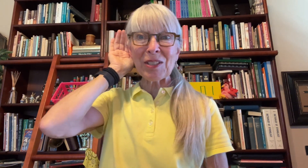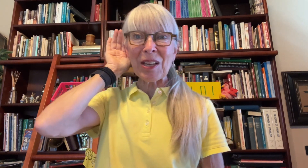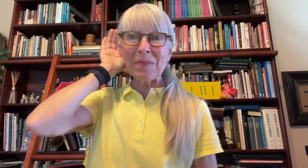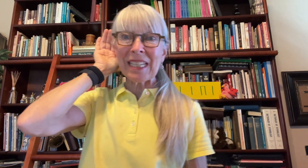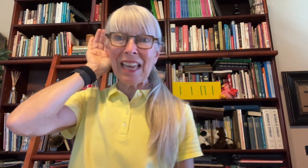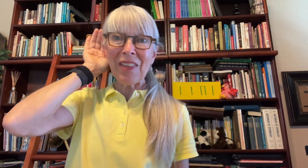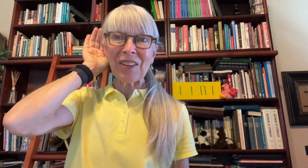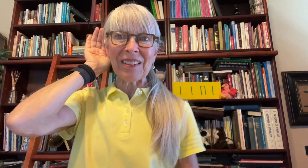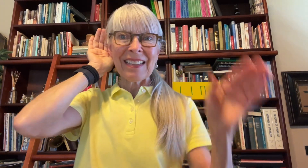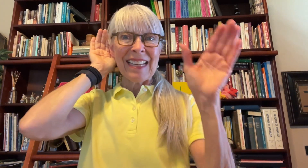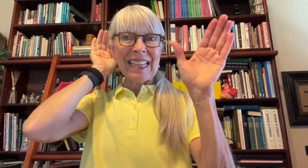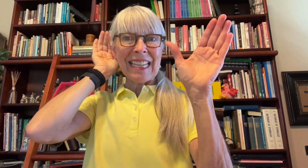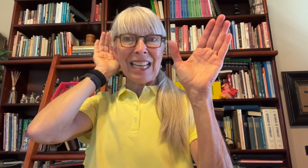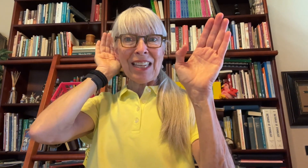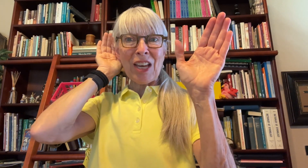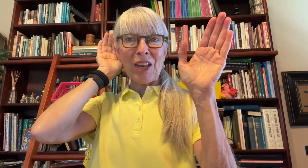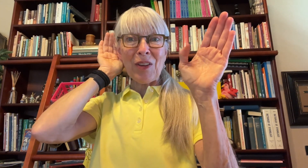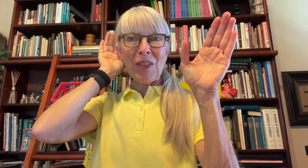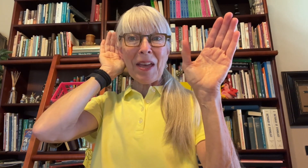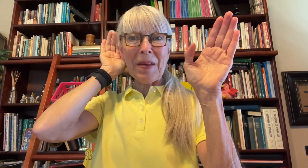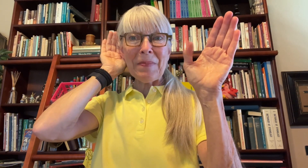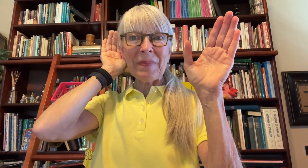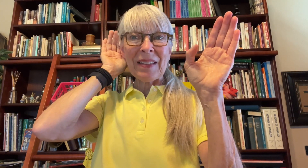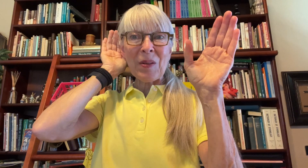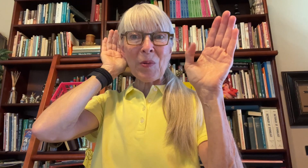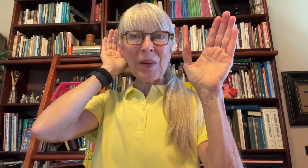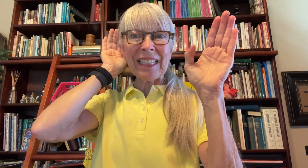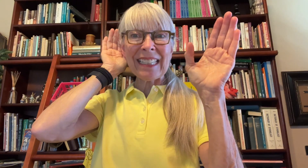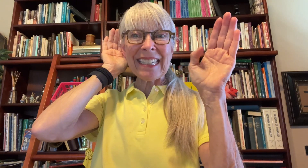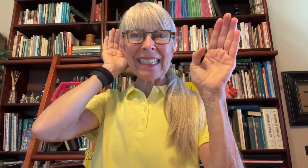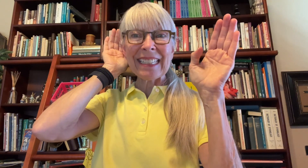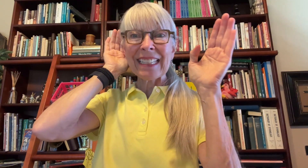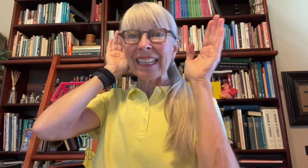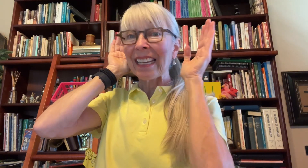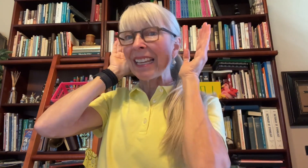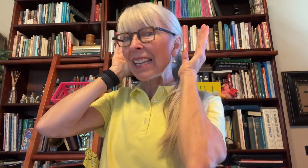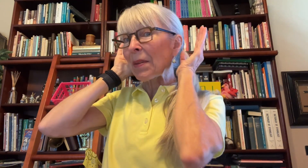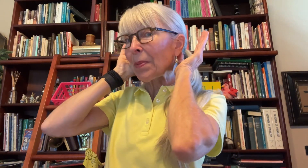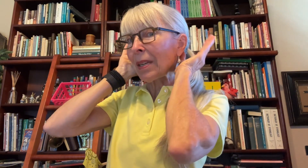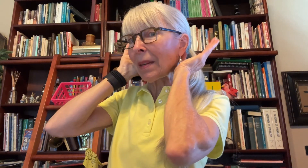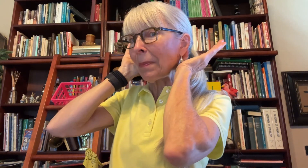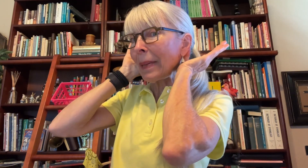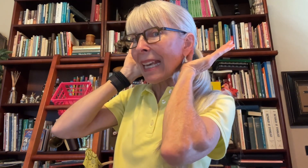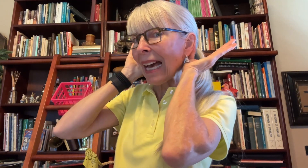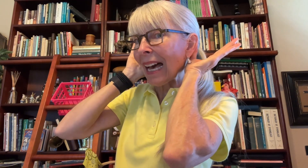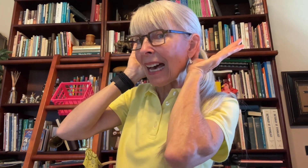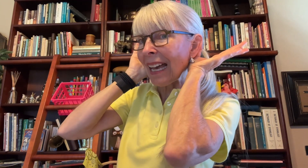come together. Take the other thumb, wiggle it, put it behind